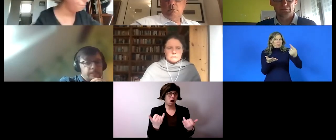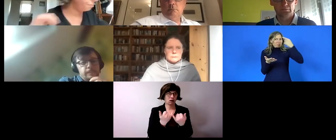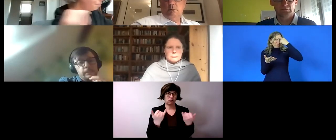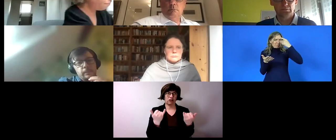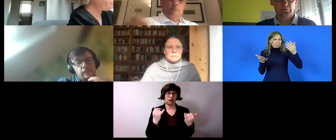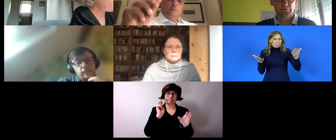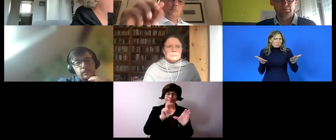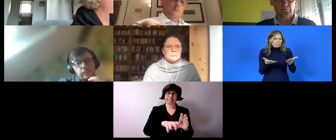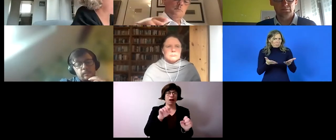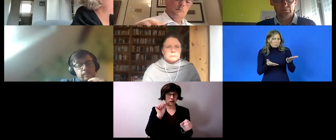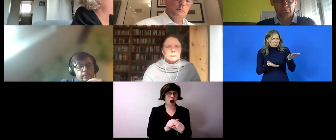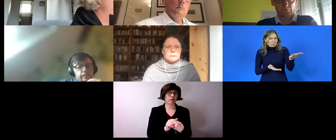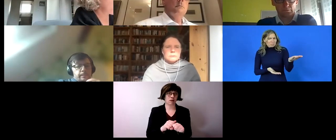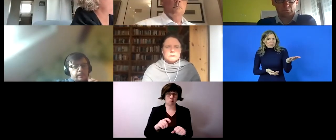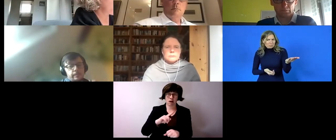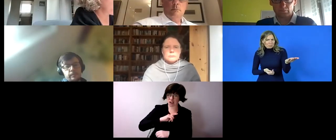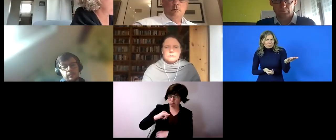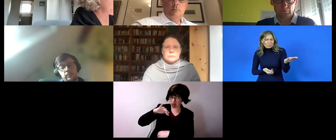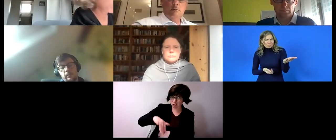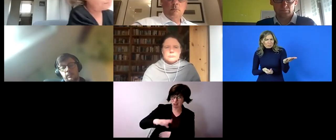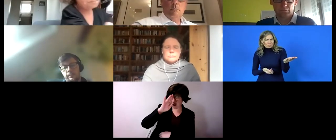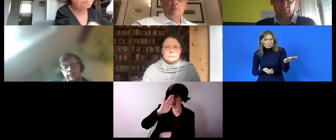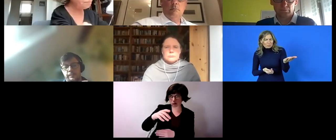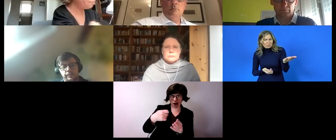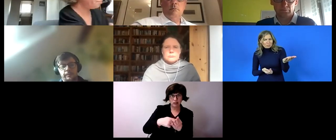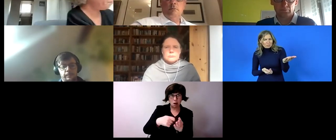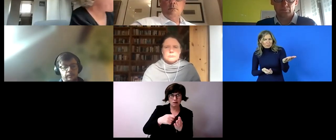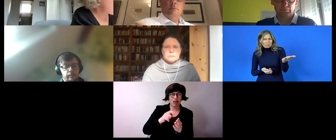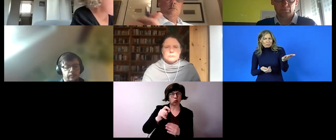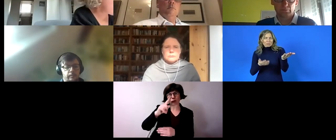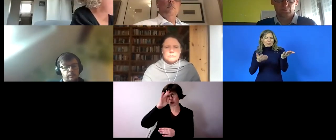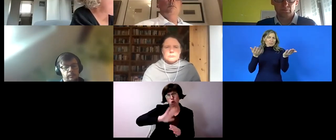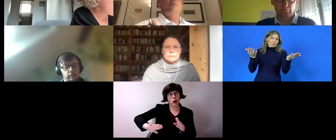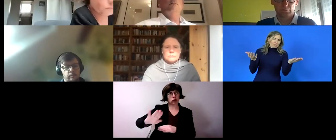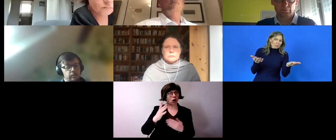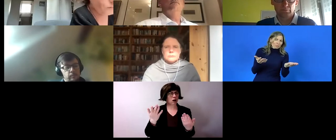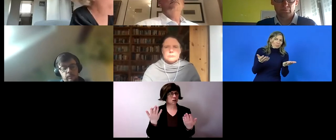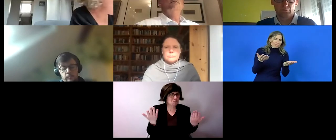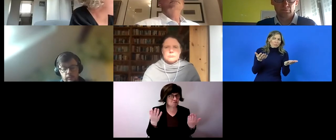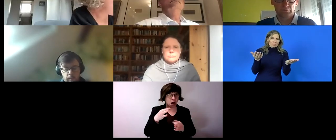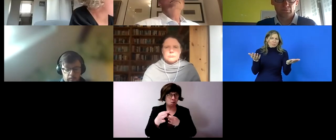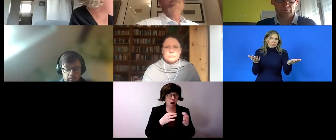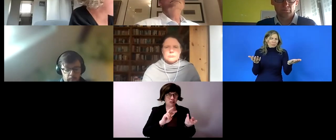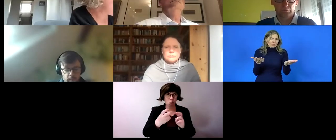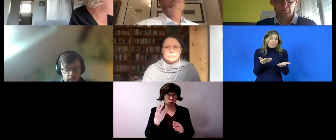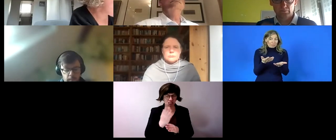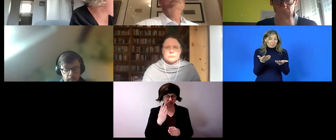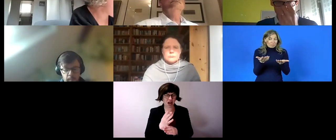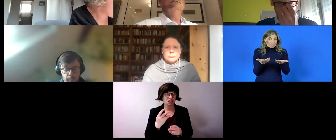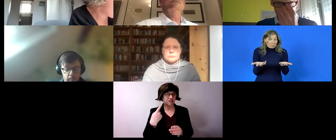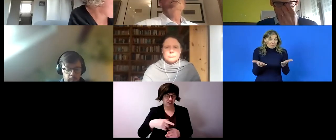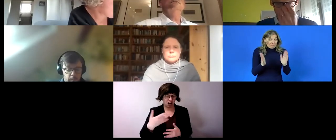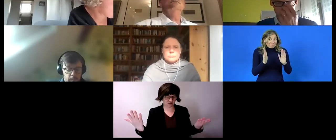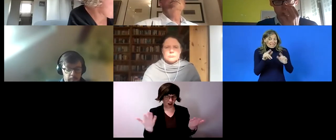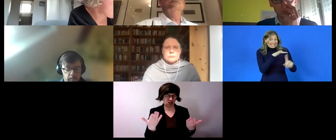there any um yeah any and is there any need to to improve